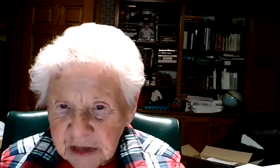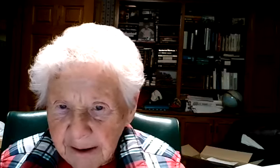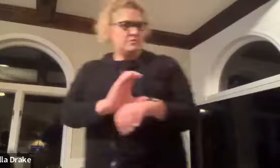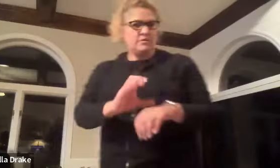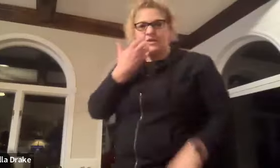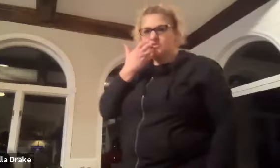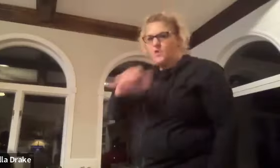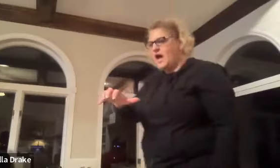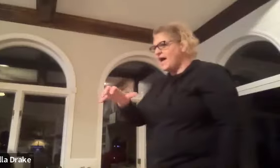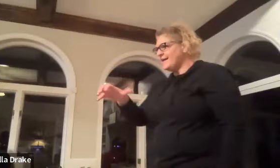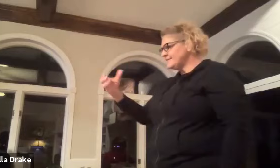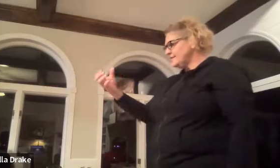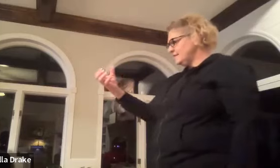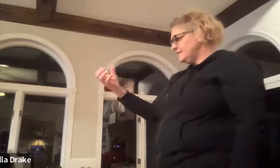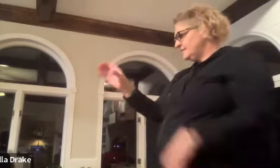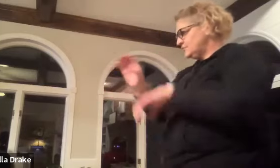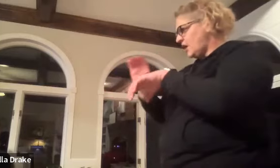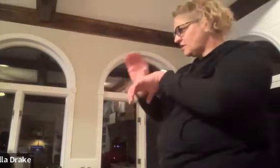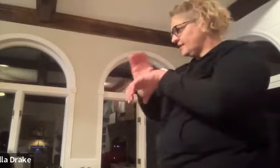so hot chocolate